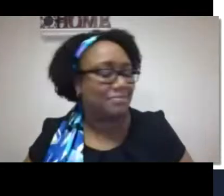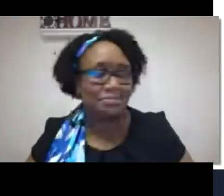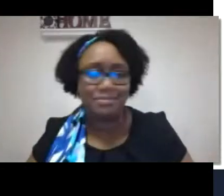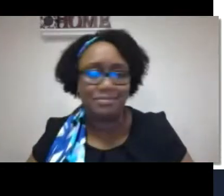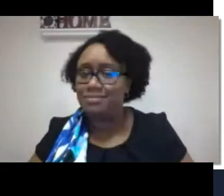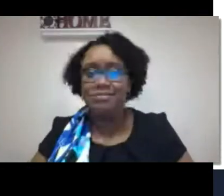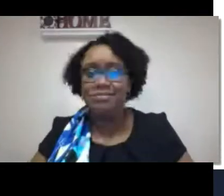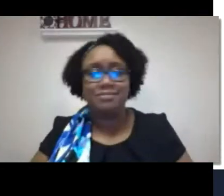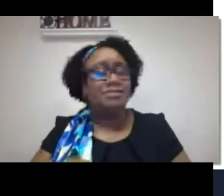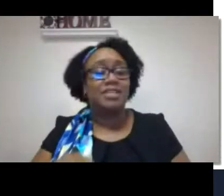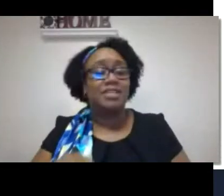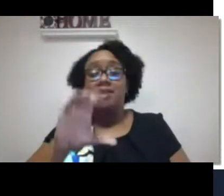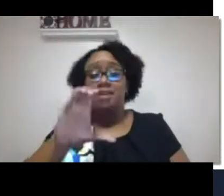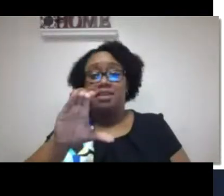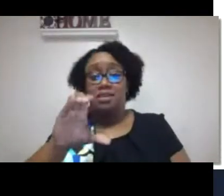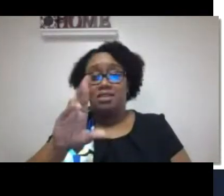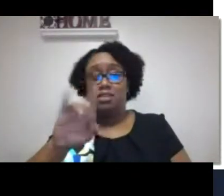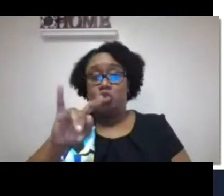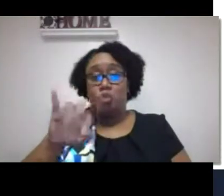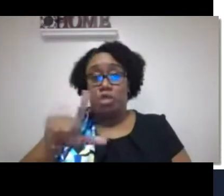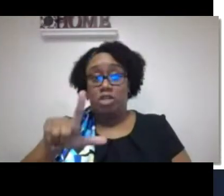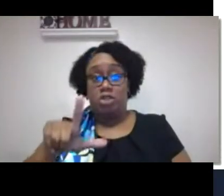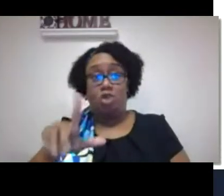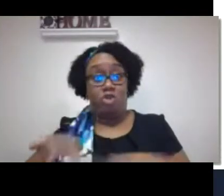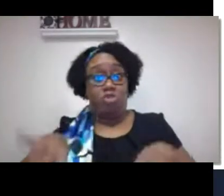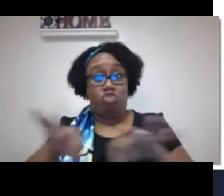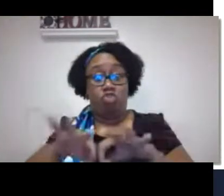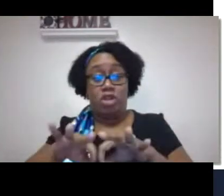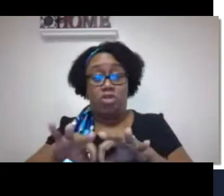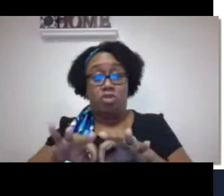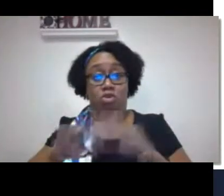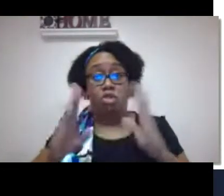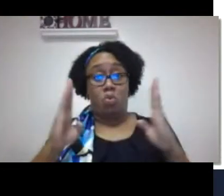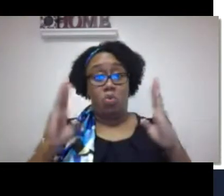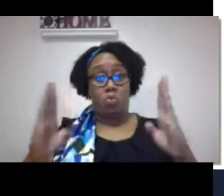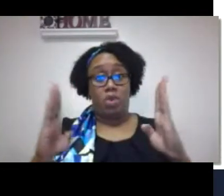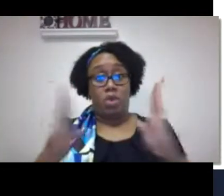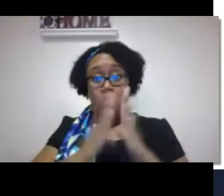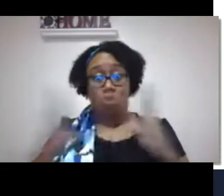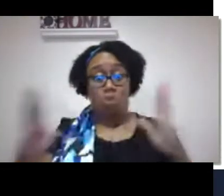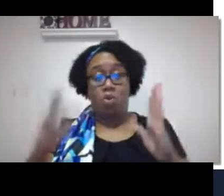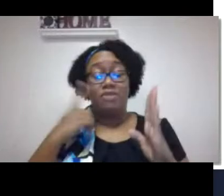And if the child does not succeed, to add sign language later.